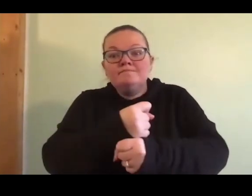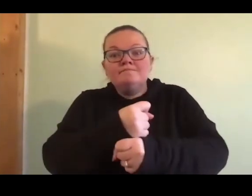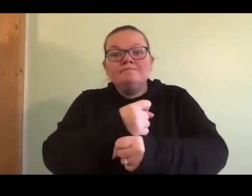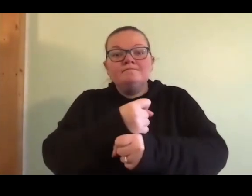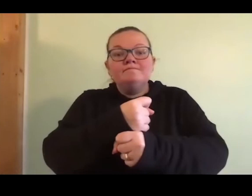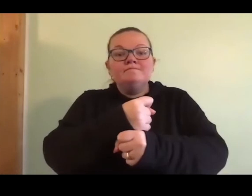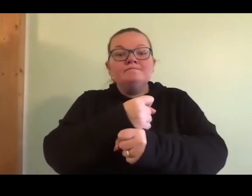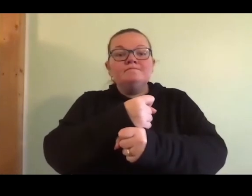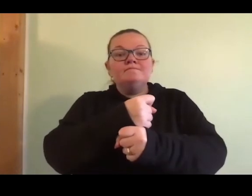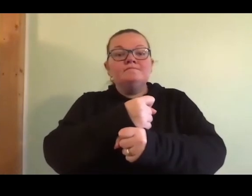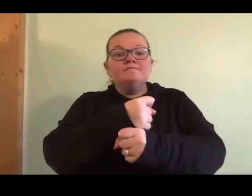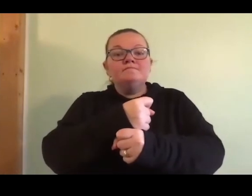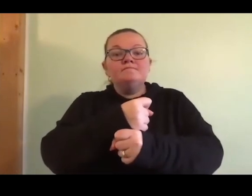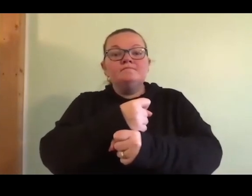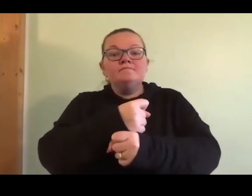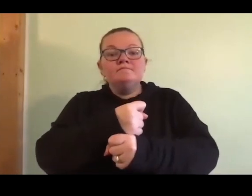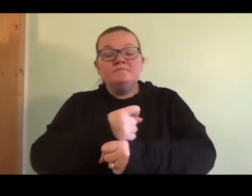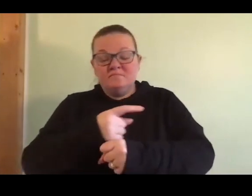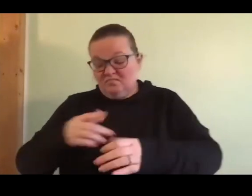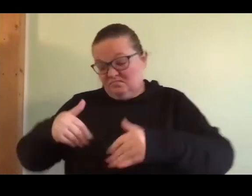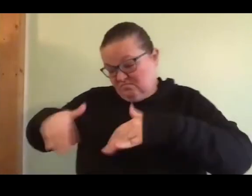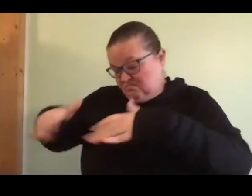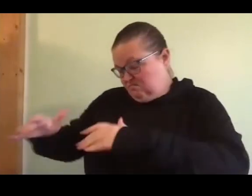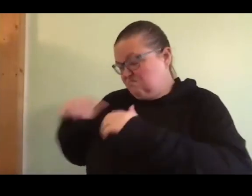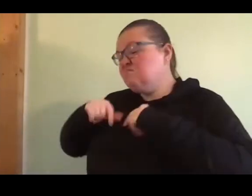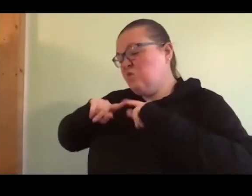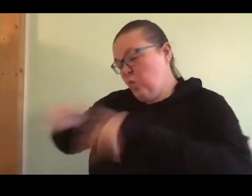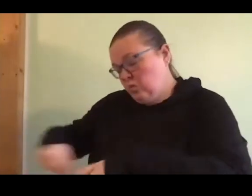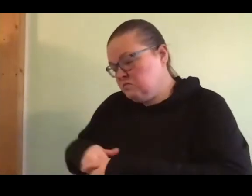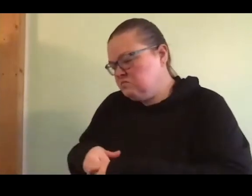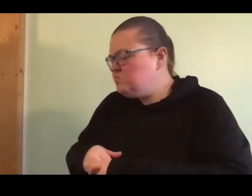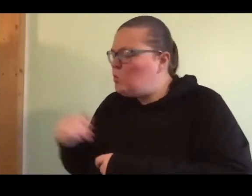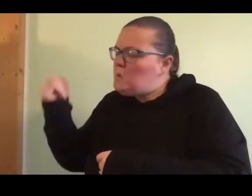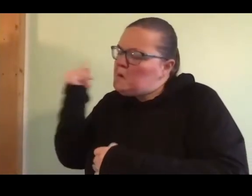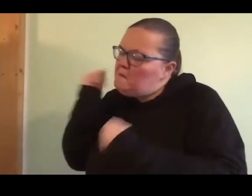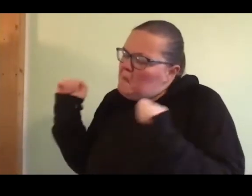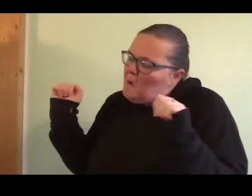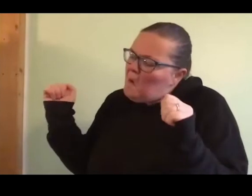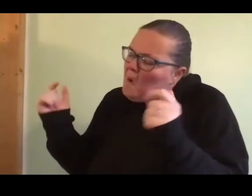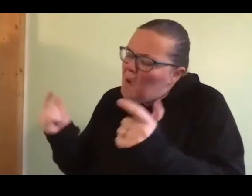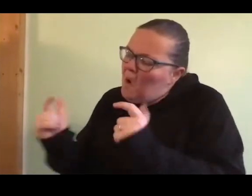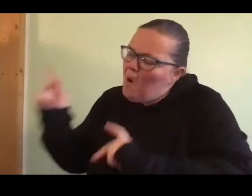As she shewed me into the bathroom, she said, What If Everybody Did That?